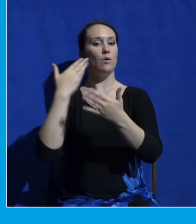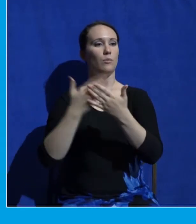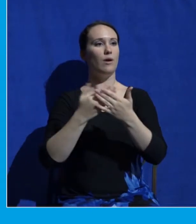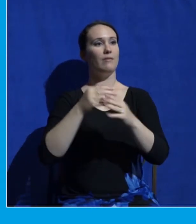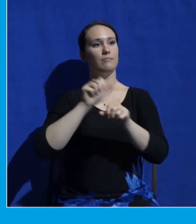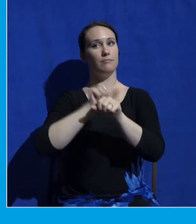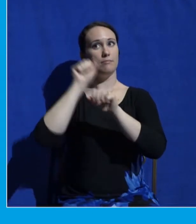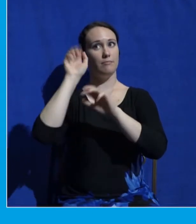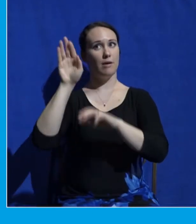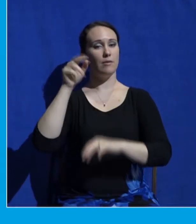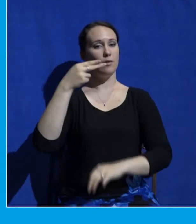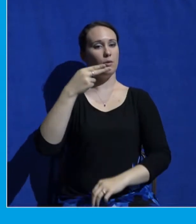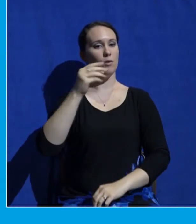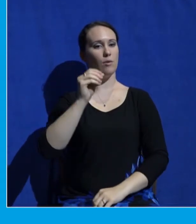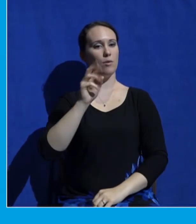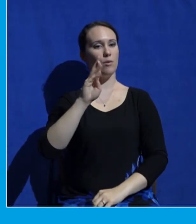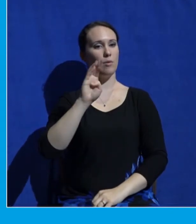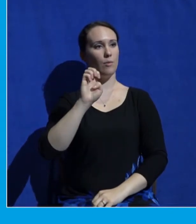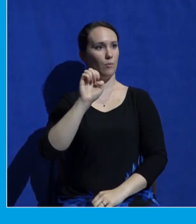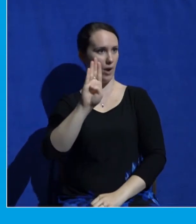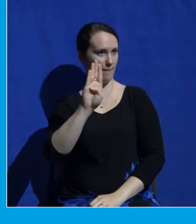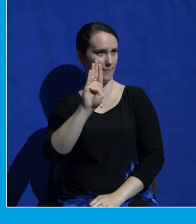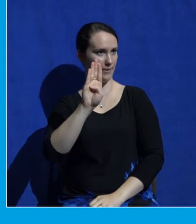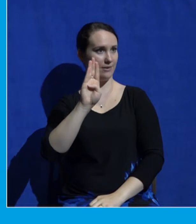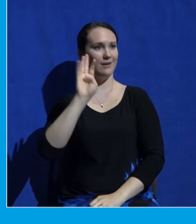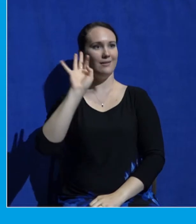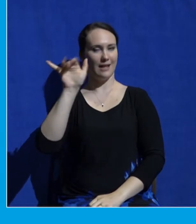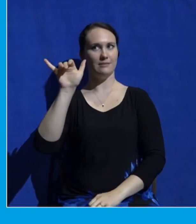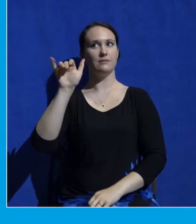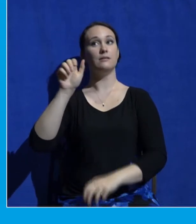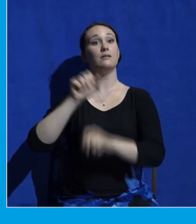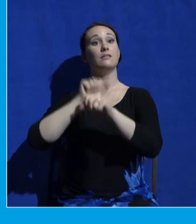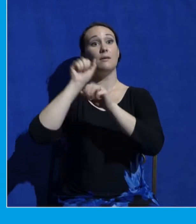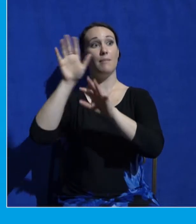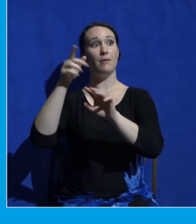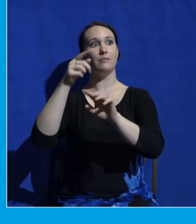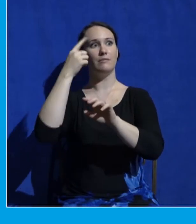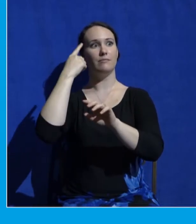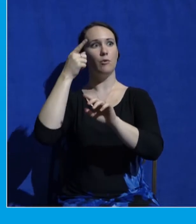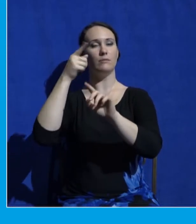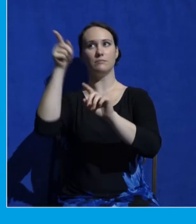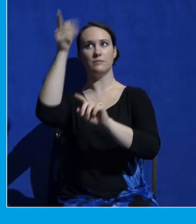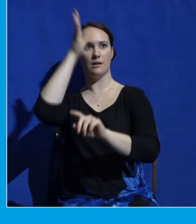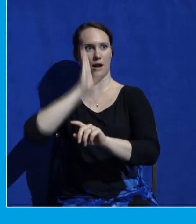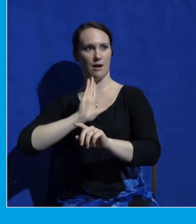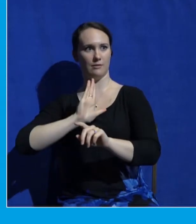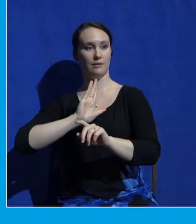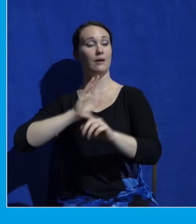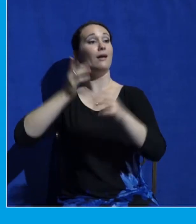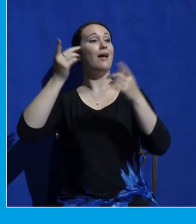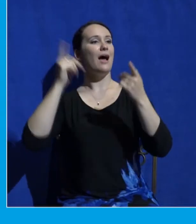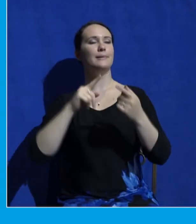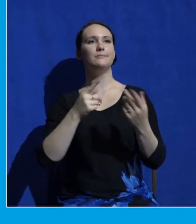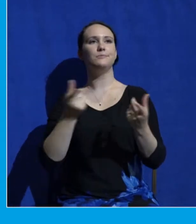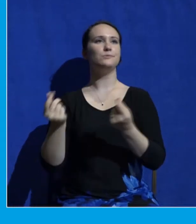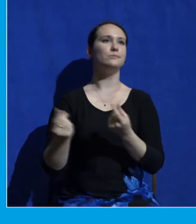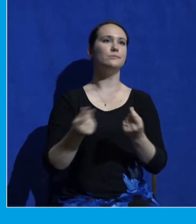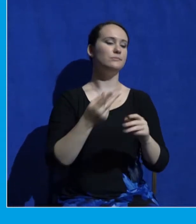of God. And the angel of the Lord appeared to him in a flame of fire out of the midst of a bush. If you remember that story,